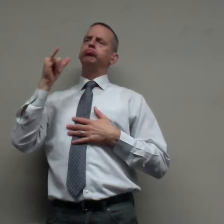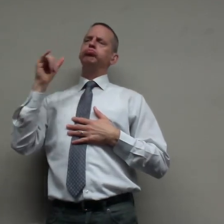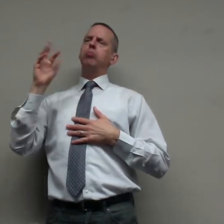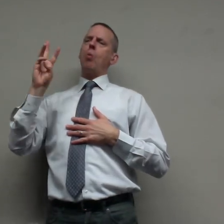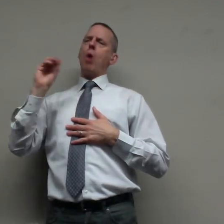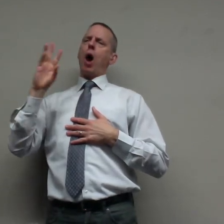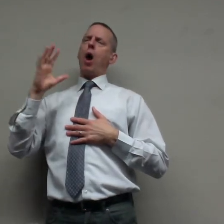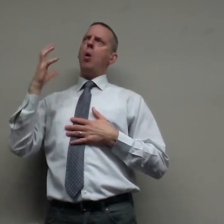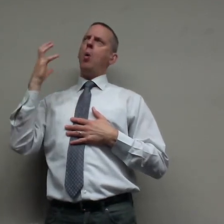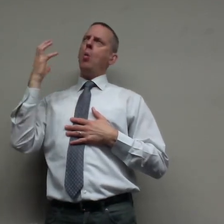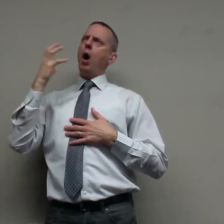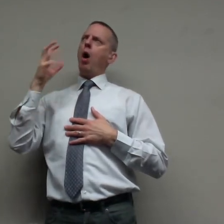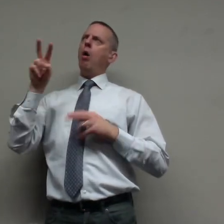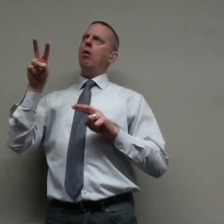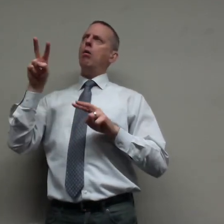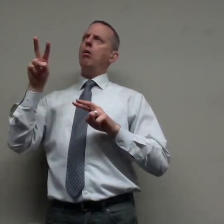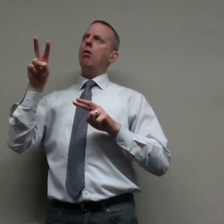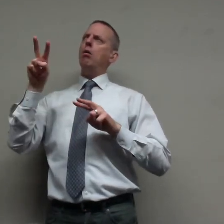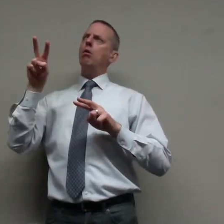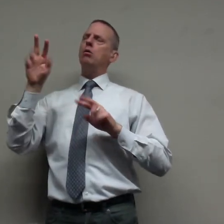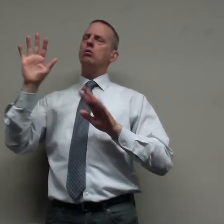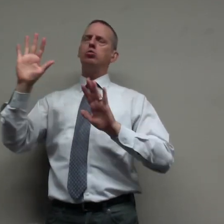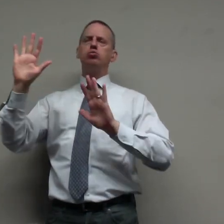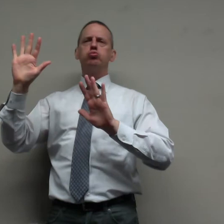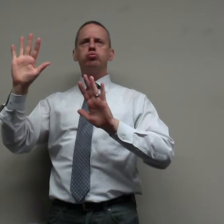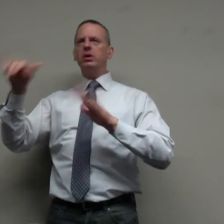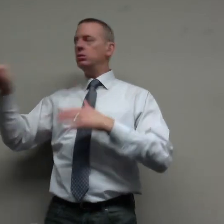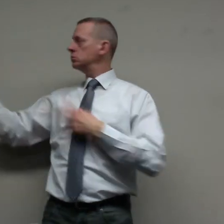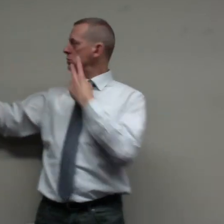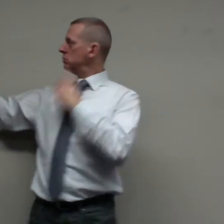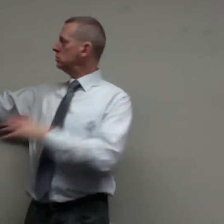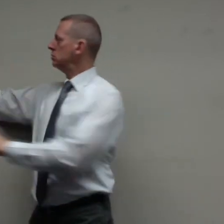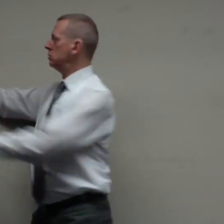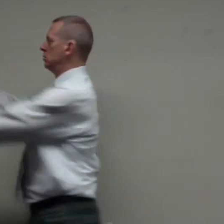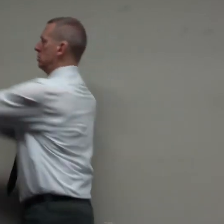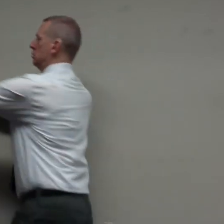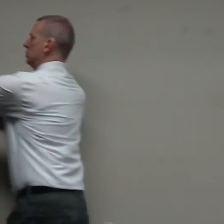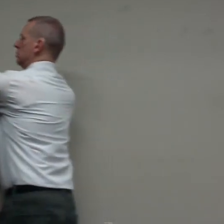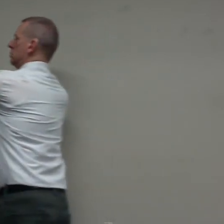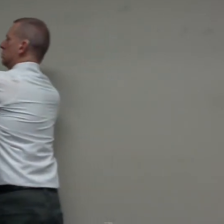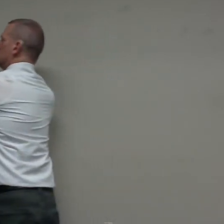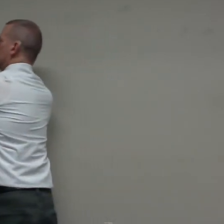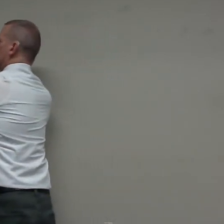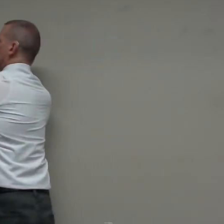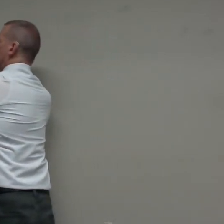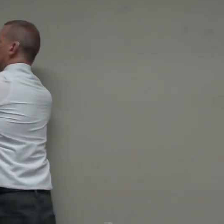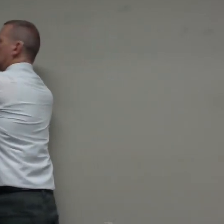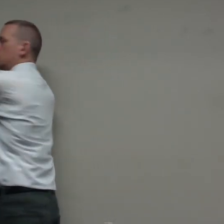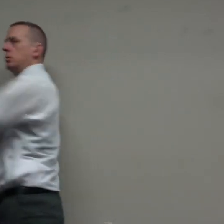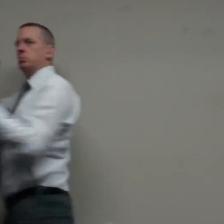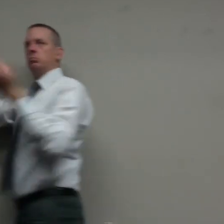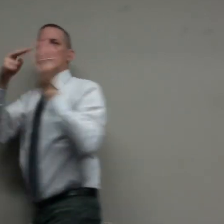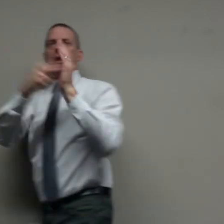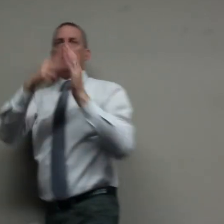and respect and thinking something is so amazing that you have to separate from it fear of God